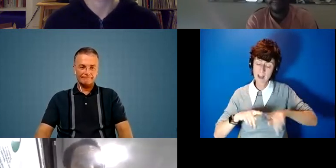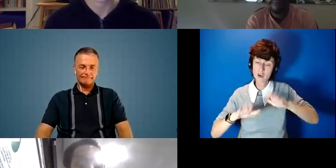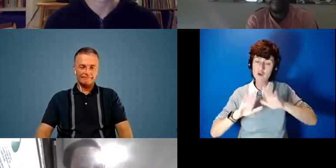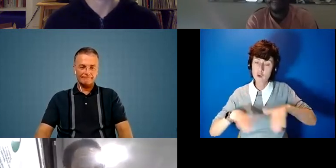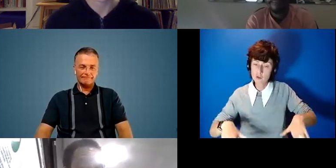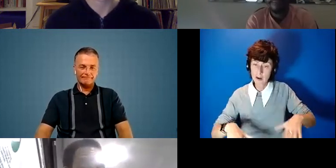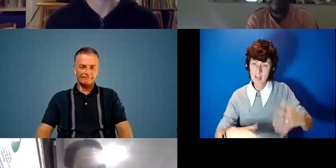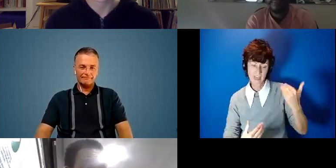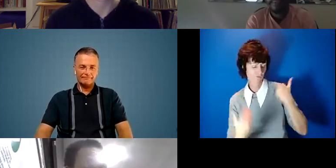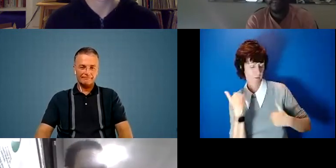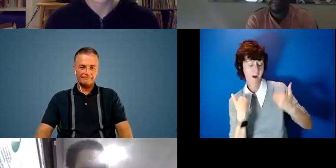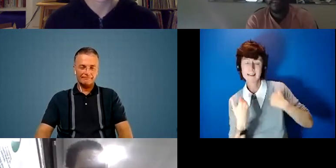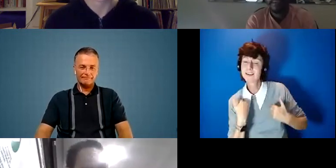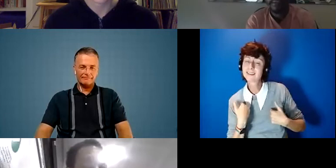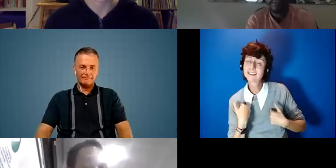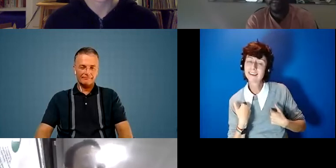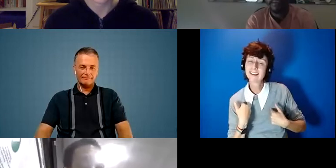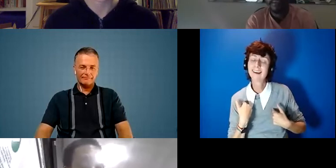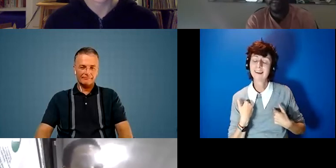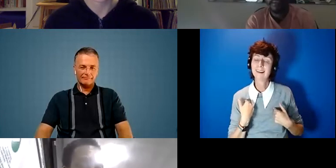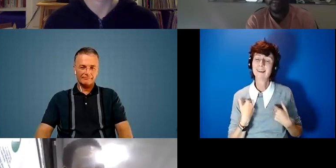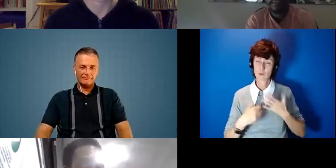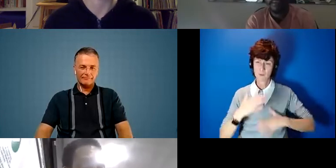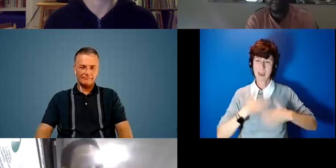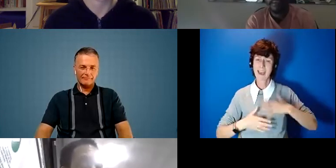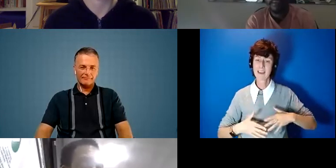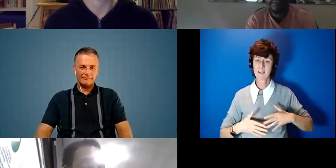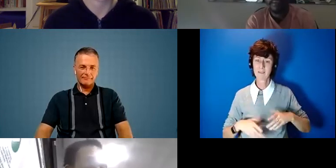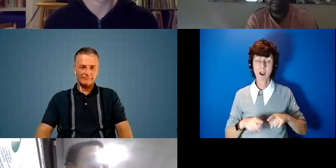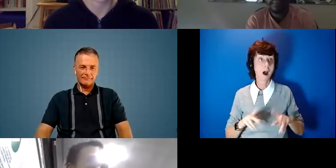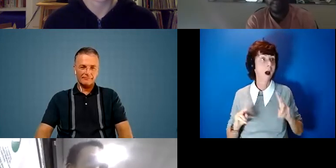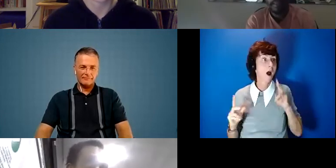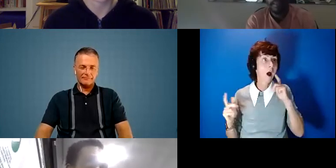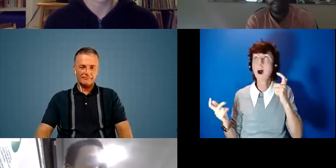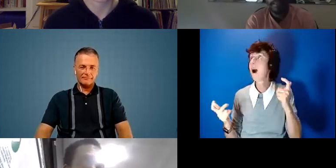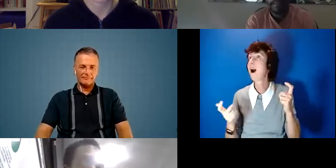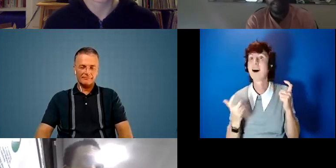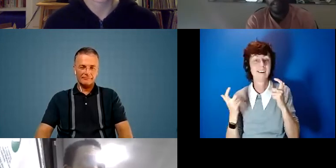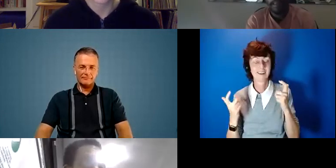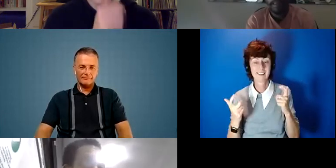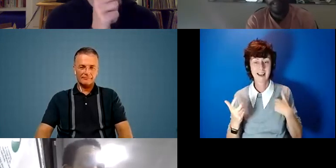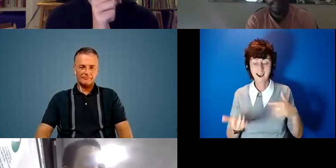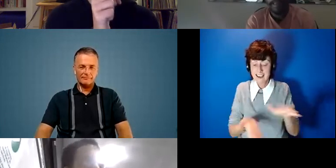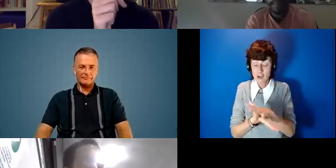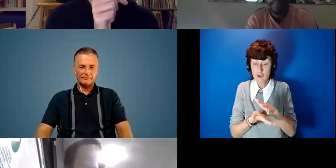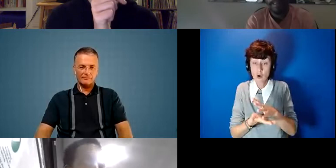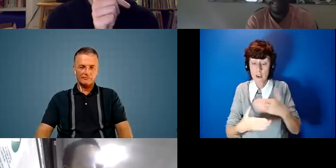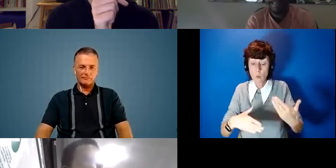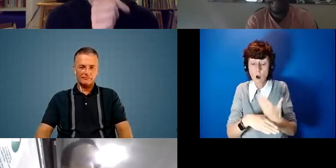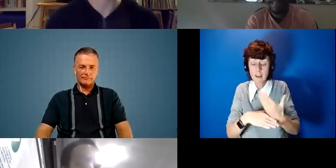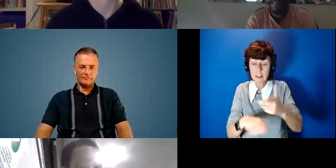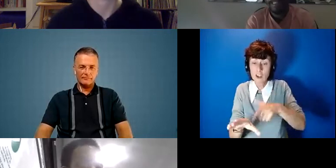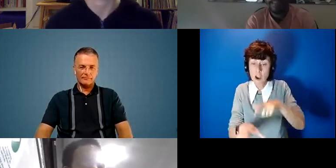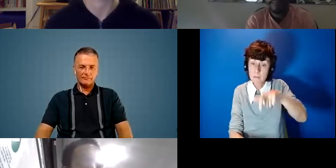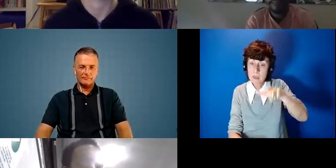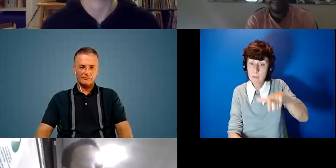that as well so i just want to kind of just just follow on that point that paula was saying because that's what i really enjoy i really enjoy working with young people because they remind me of